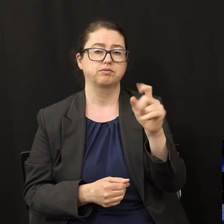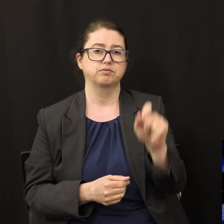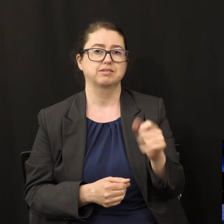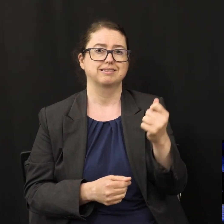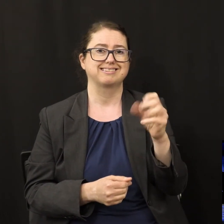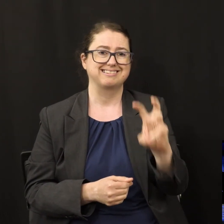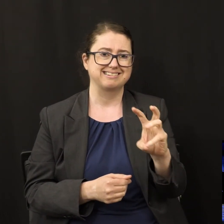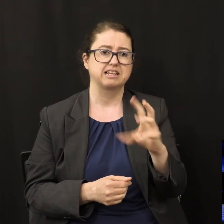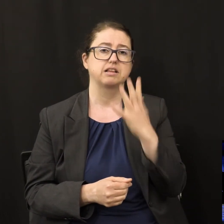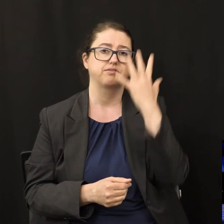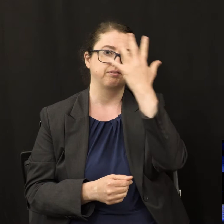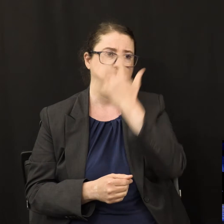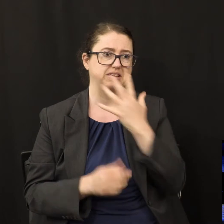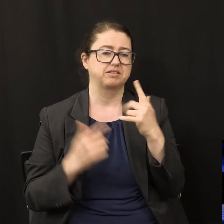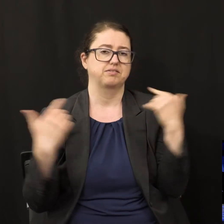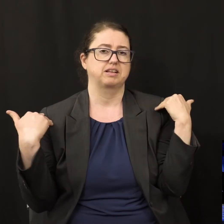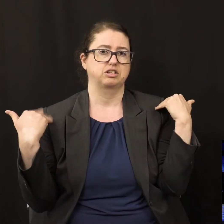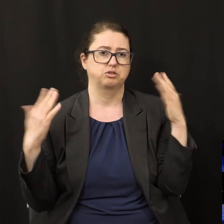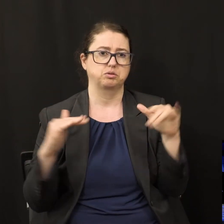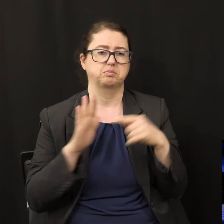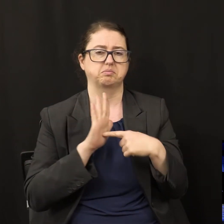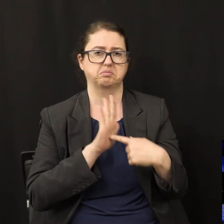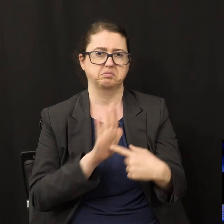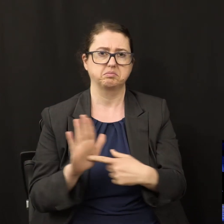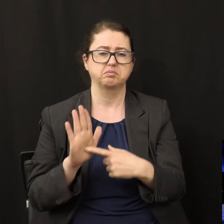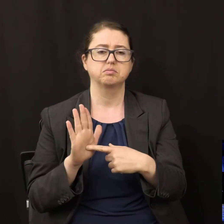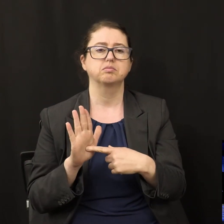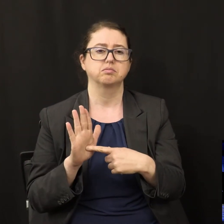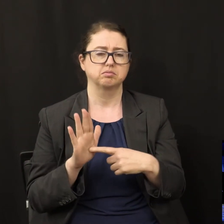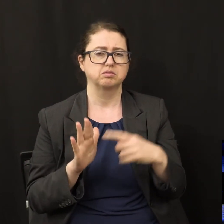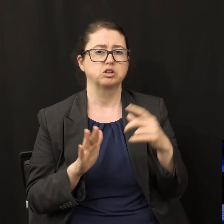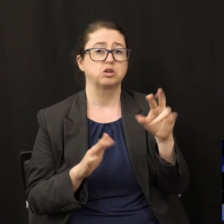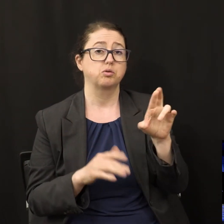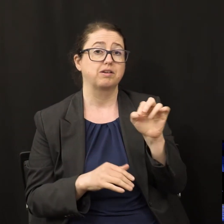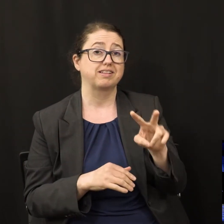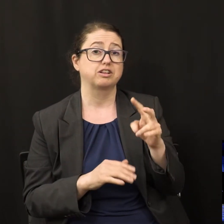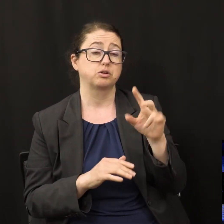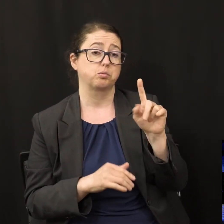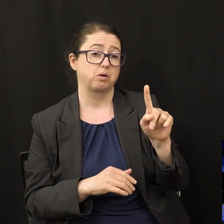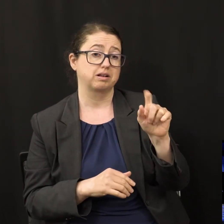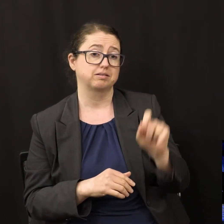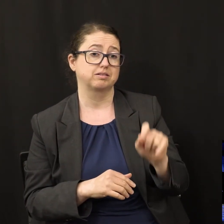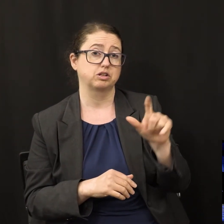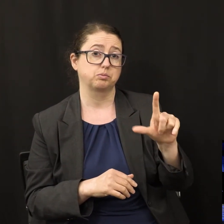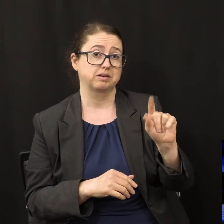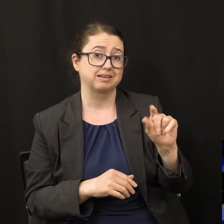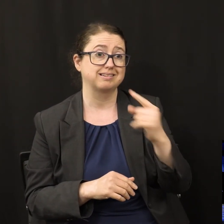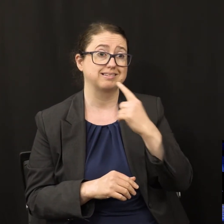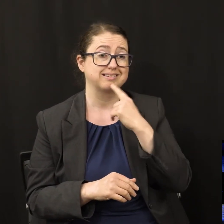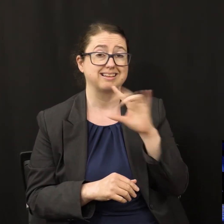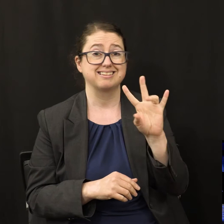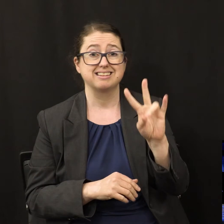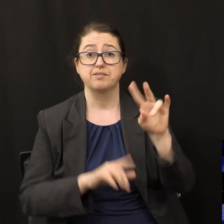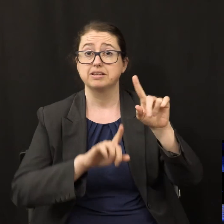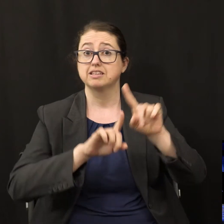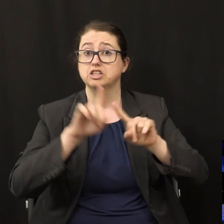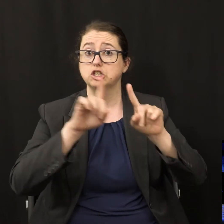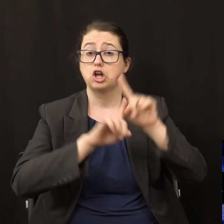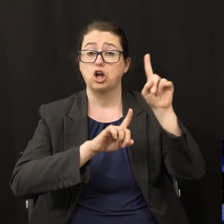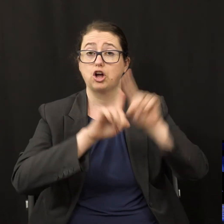angel when he was bearing witness. And we're told in Revelation chapter 1 and verse 20 that the seven stars are the seven angels to